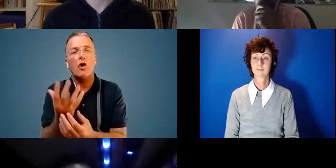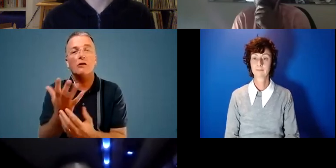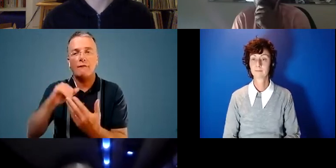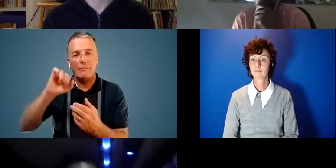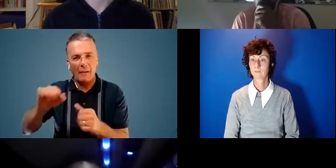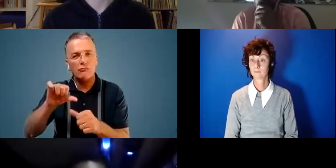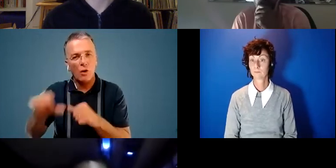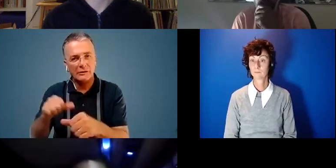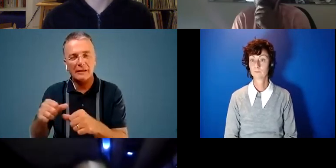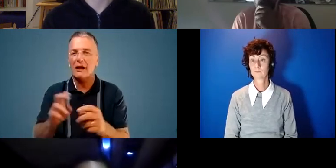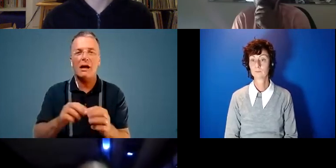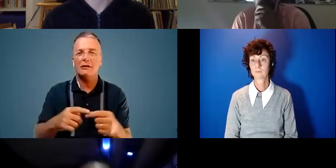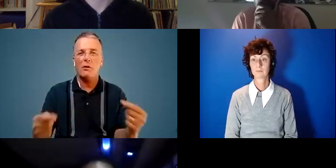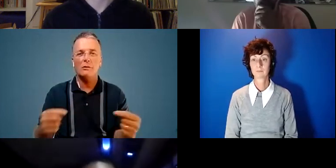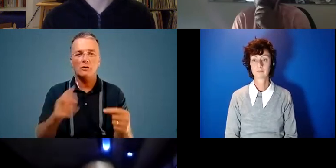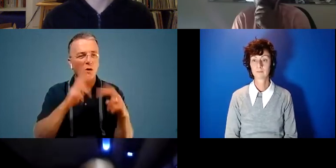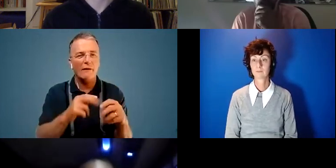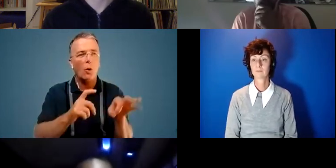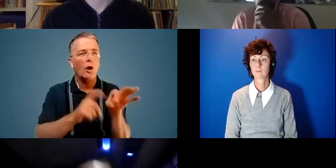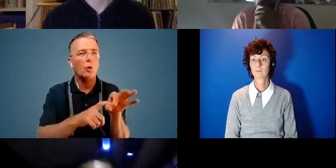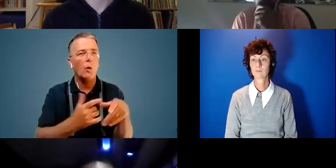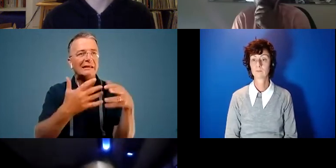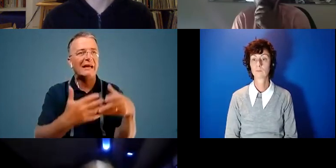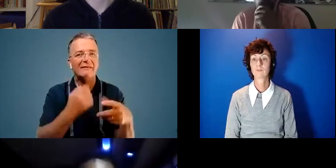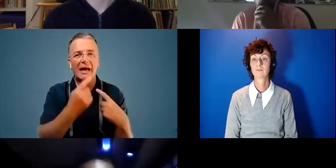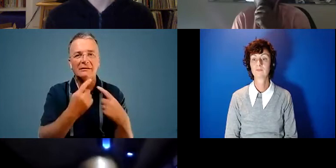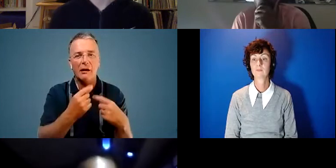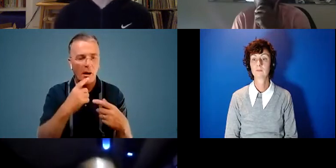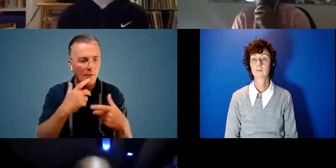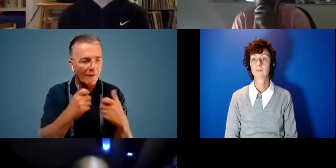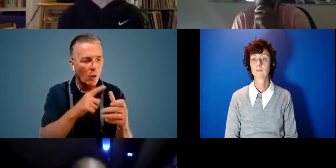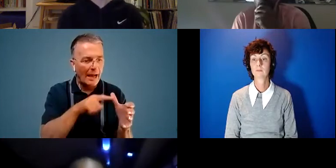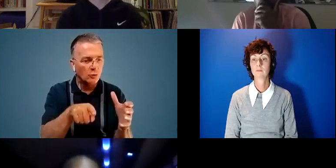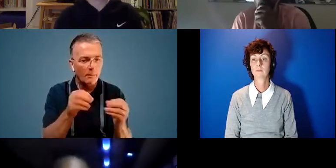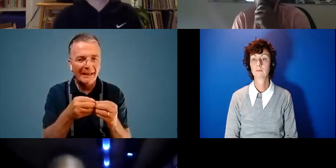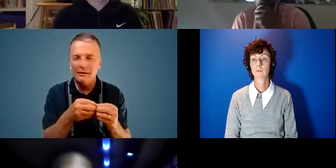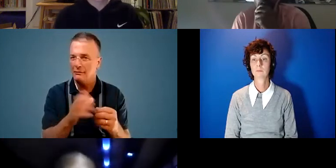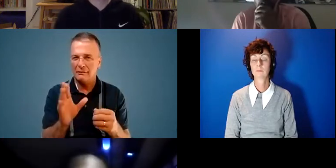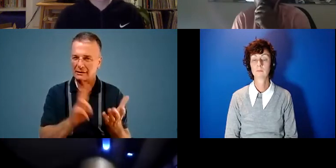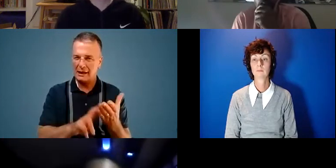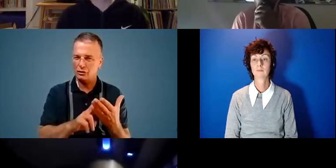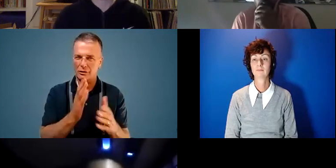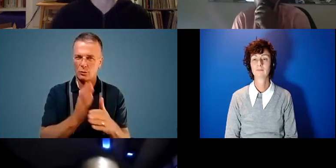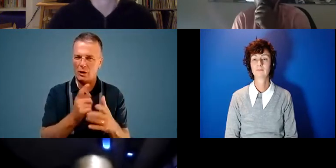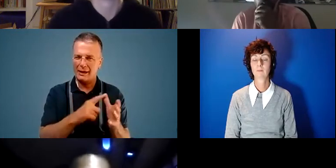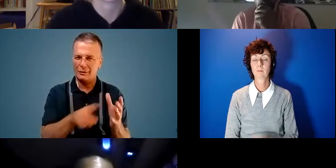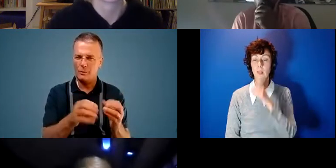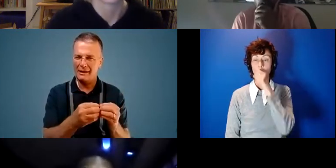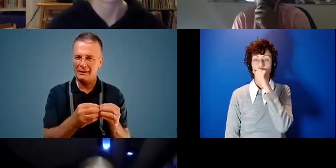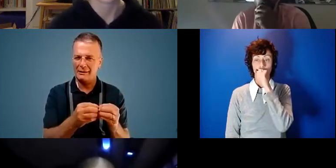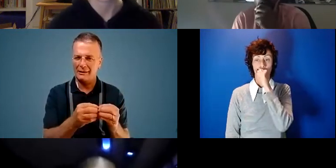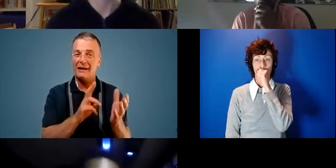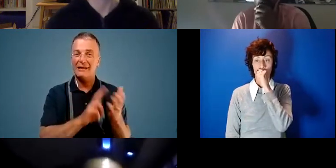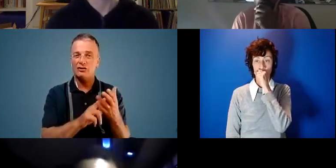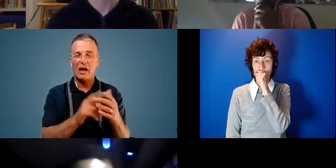as opposed to looking for that quantitative data yeah i'm looking for the a to b actually nature doesn't work in that way there's a saying that nature